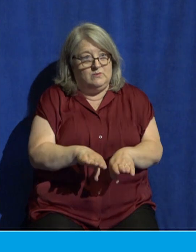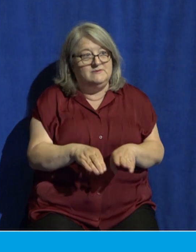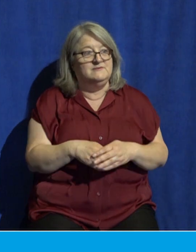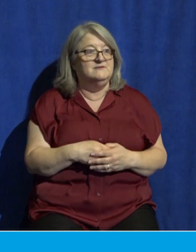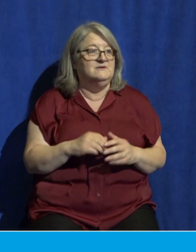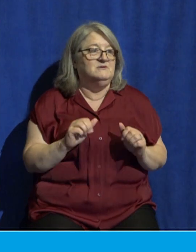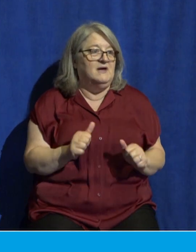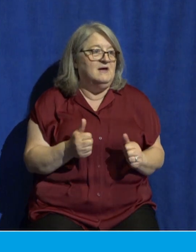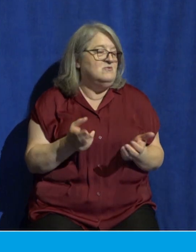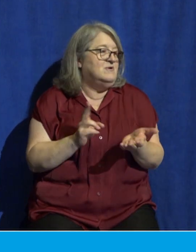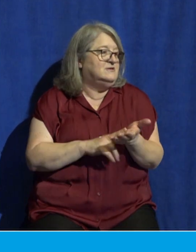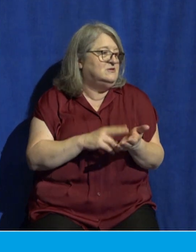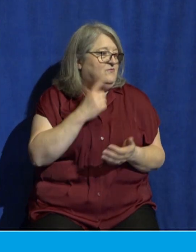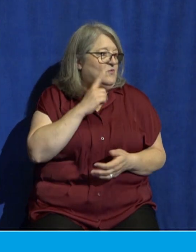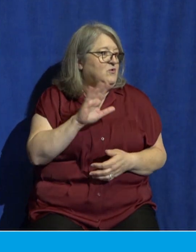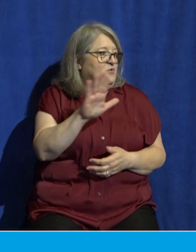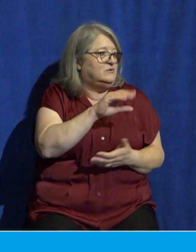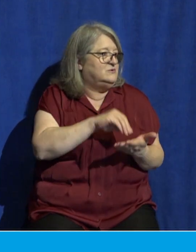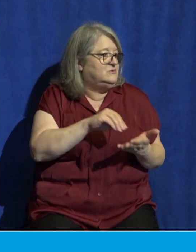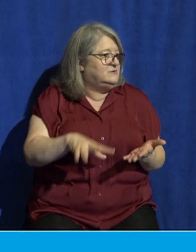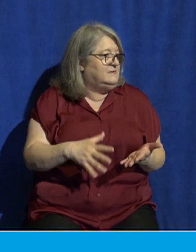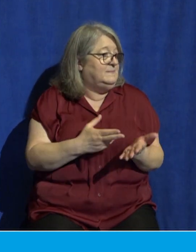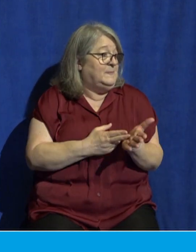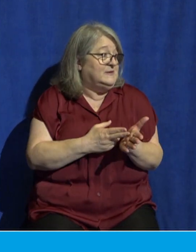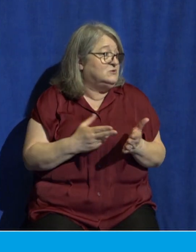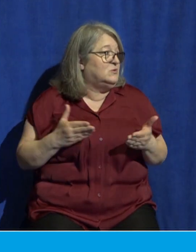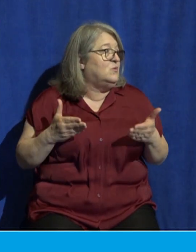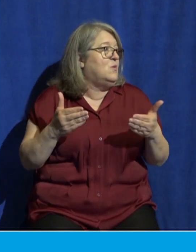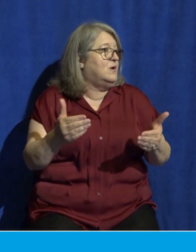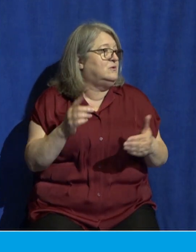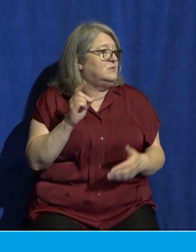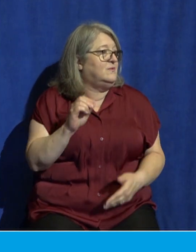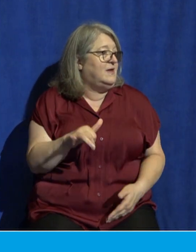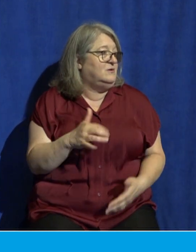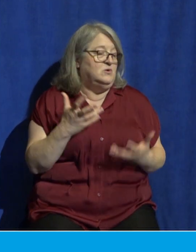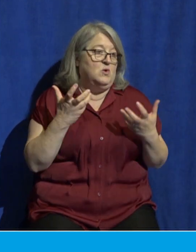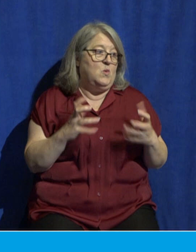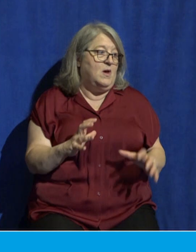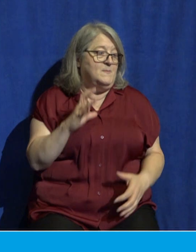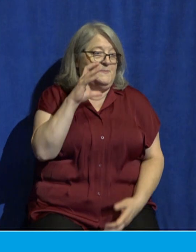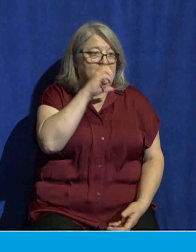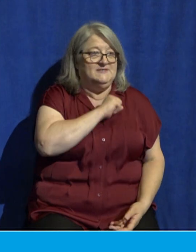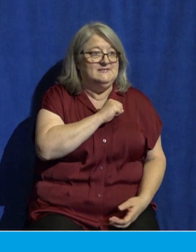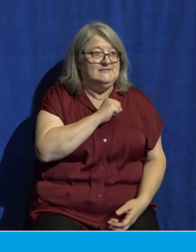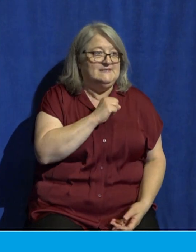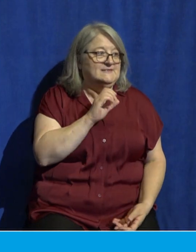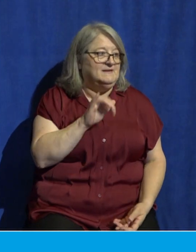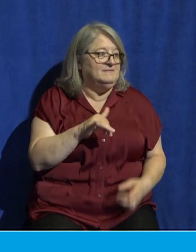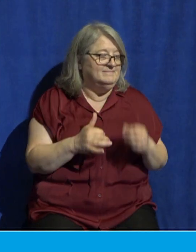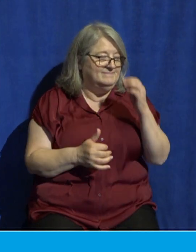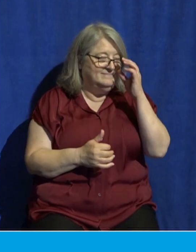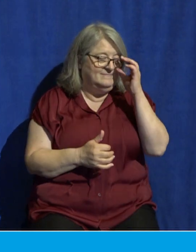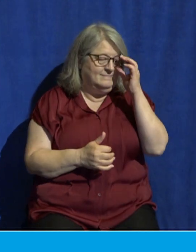register your students. So make sure you hop on that. You don't want your middle school or high student to miss out on that opportunity. Trinity.